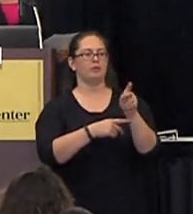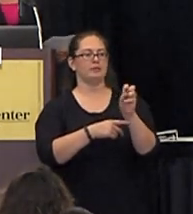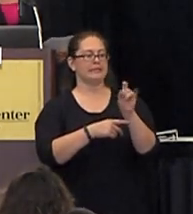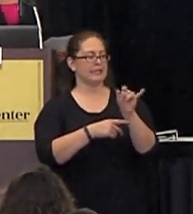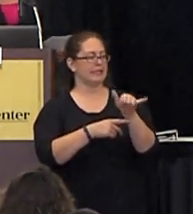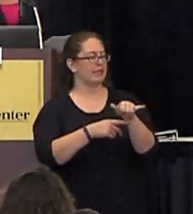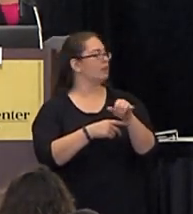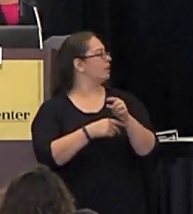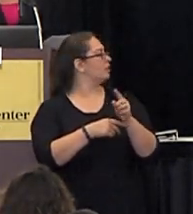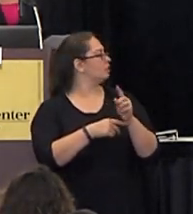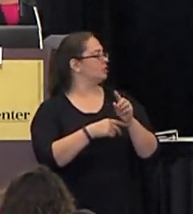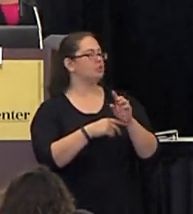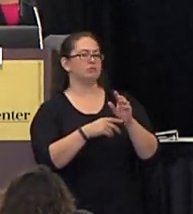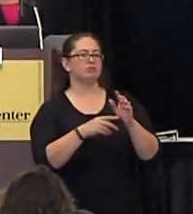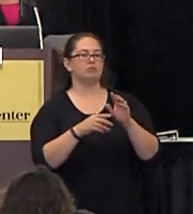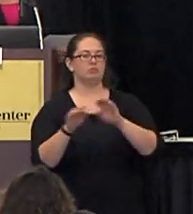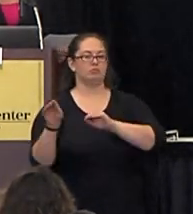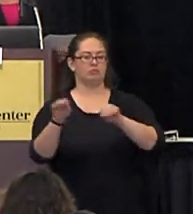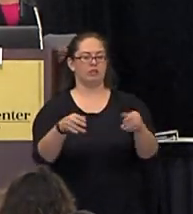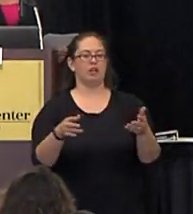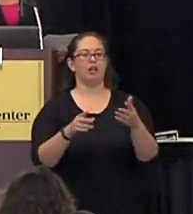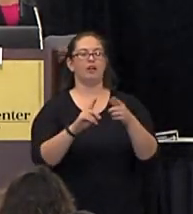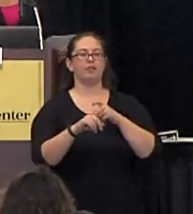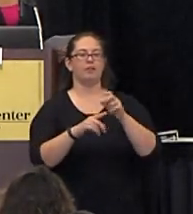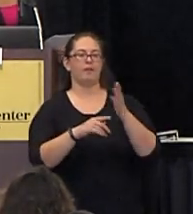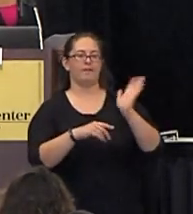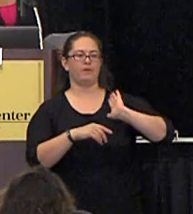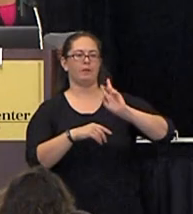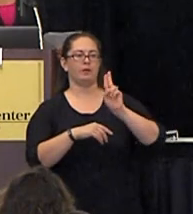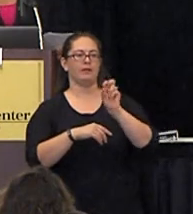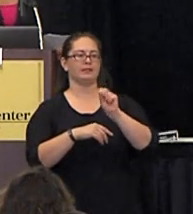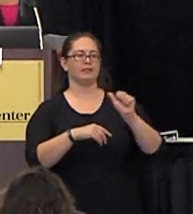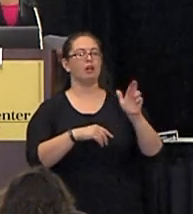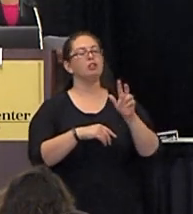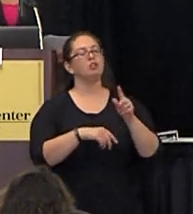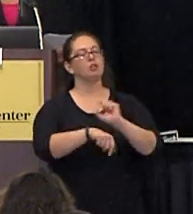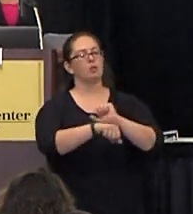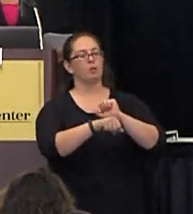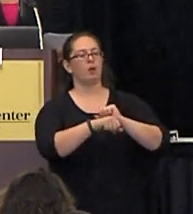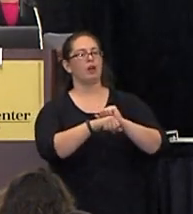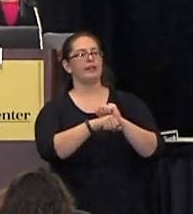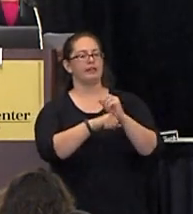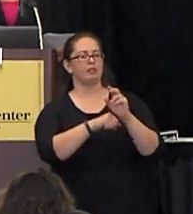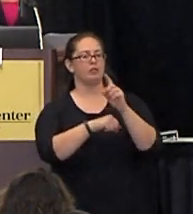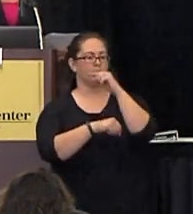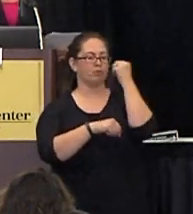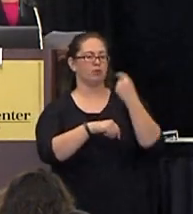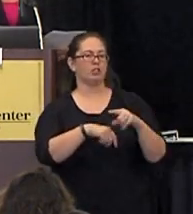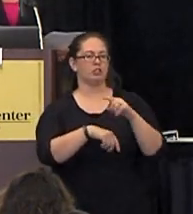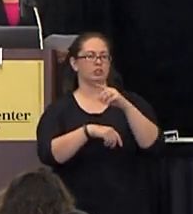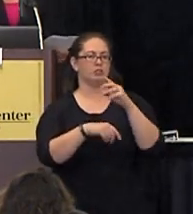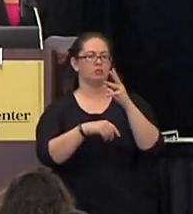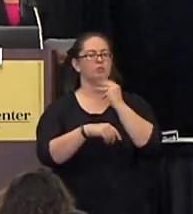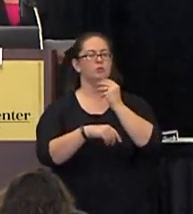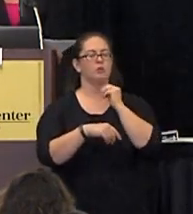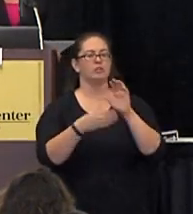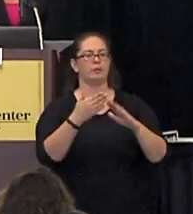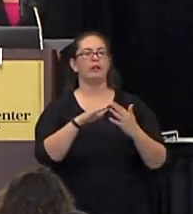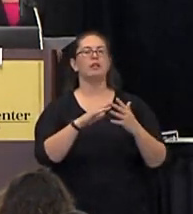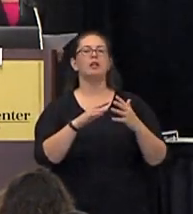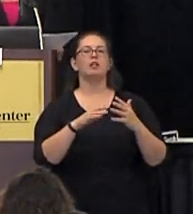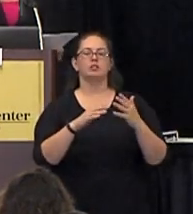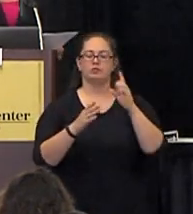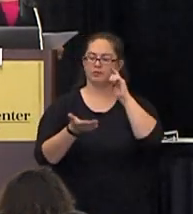ussr julia began her career working with the russian jewish community in st louis county she soon identified a significant